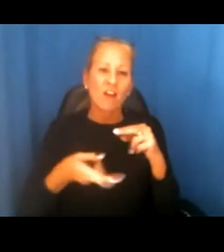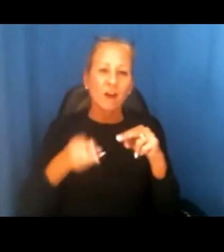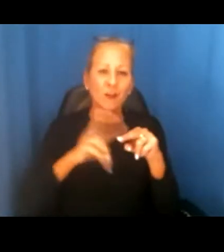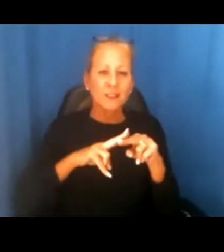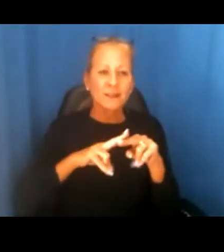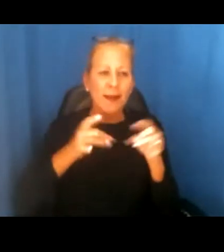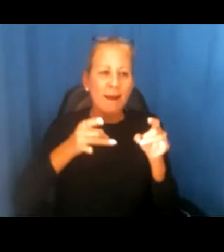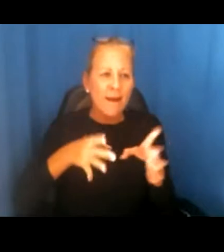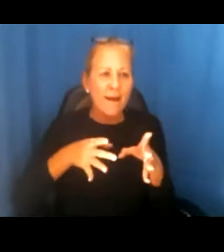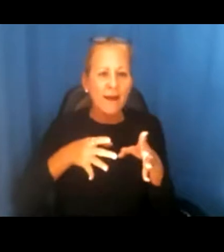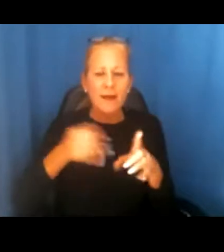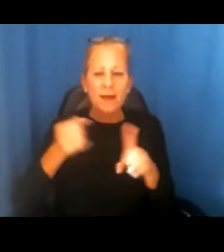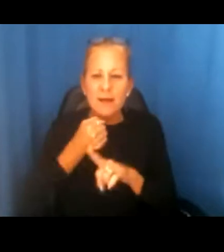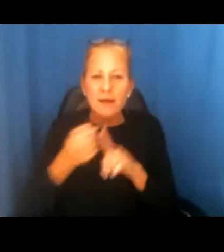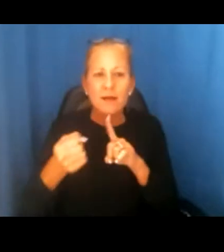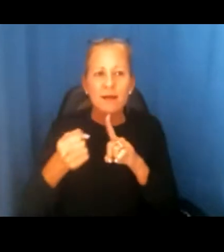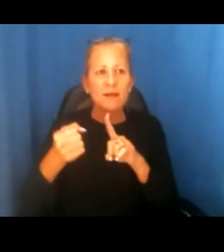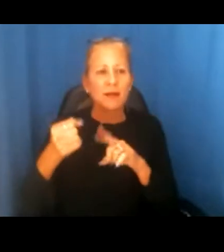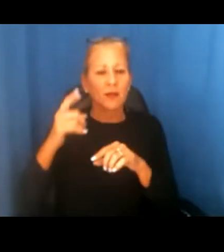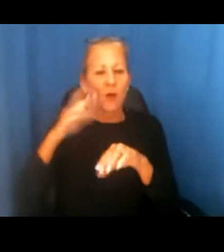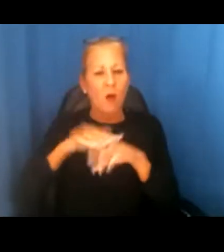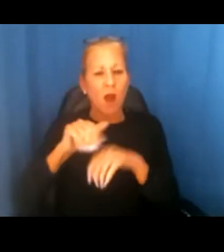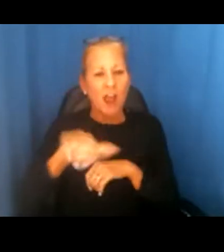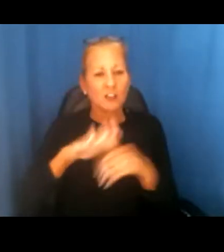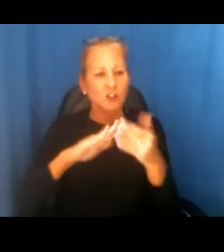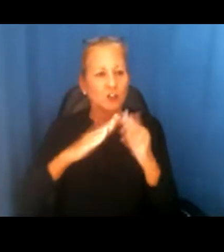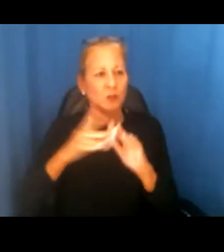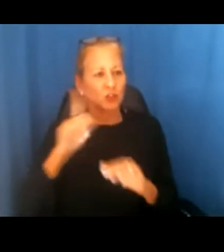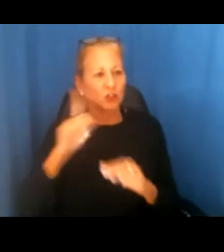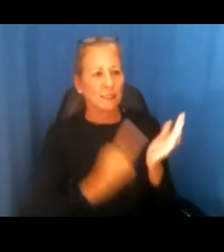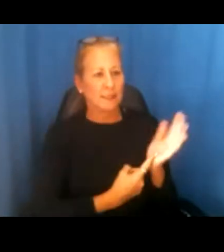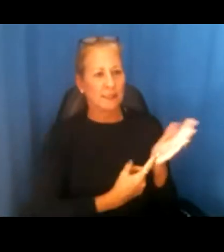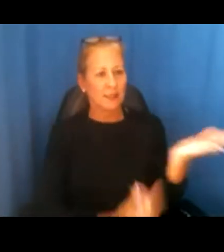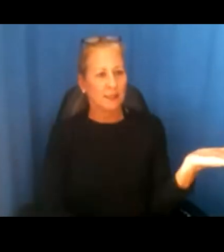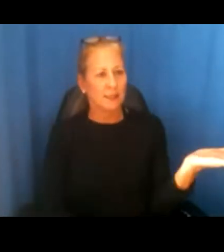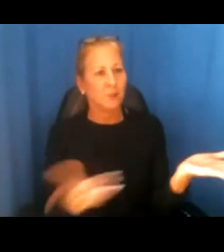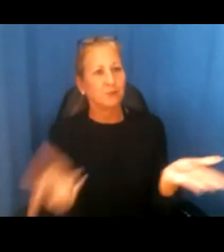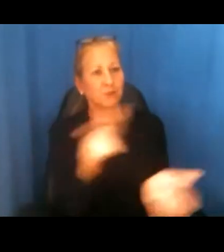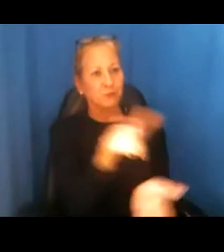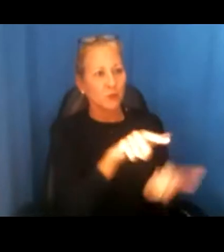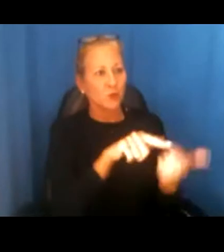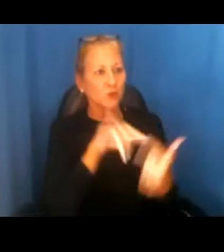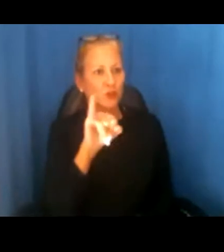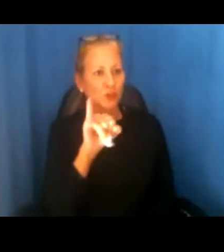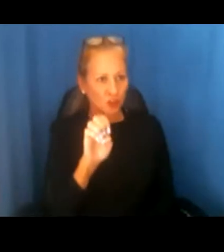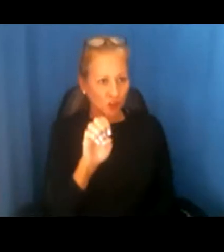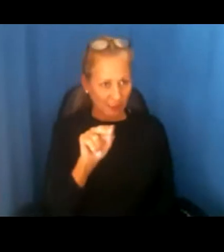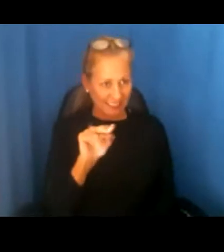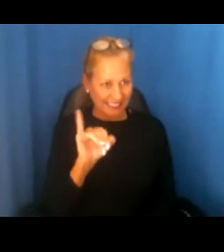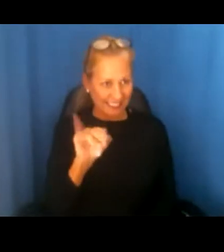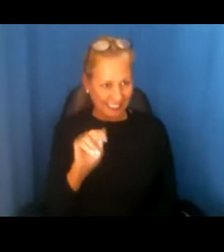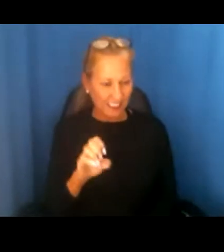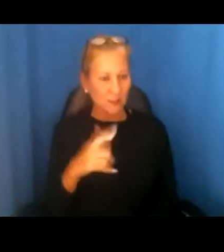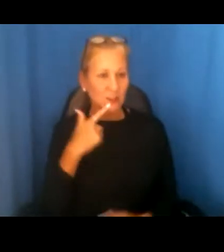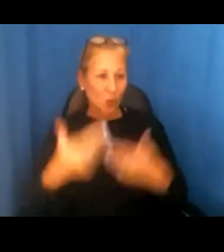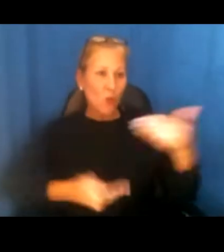communities. So Janine. Thank you very much. And welcome everyone to today's webinar